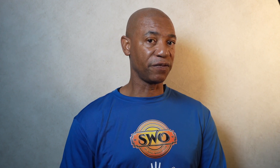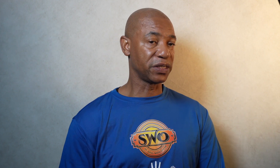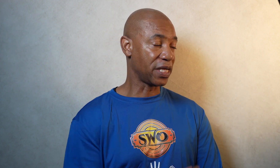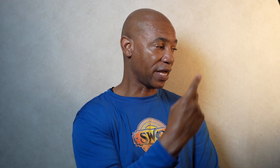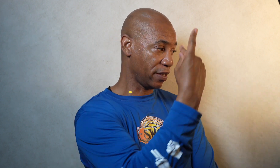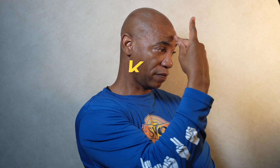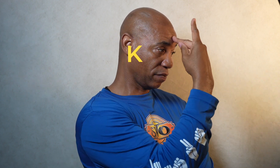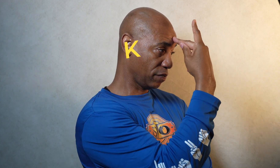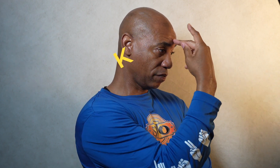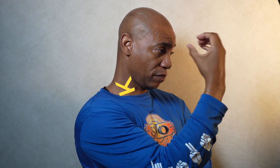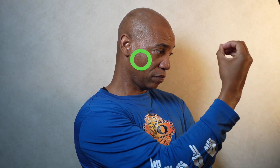from the side.